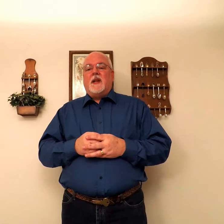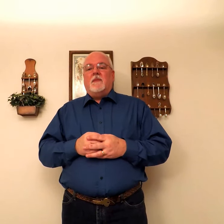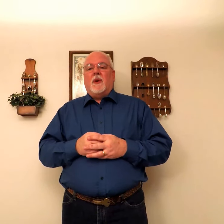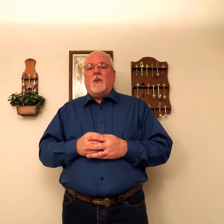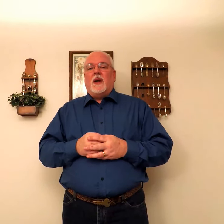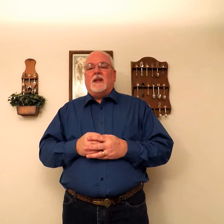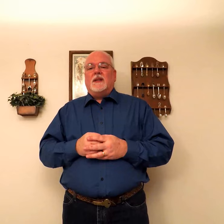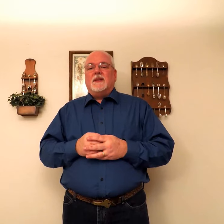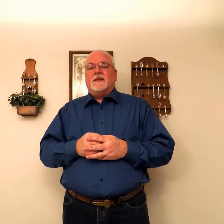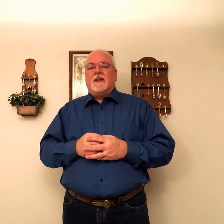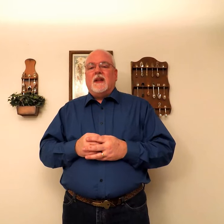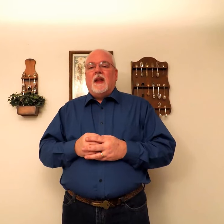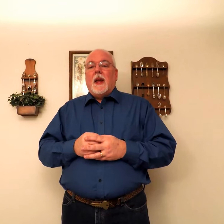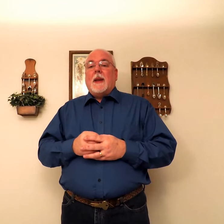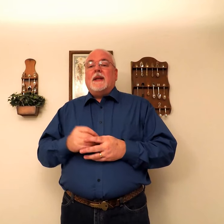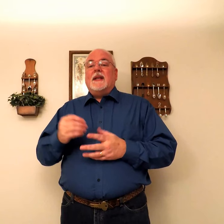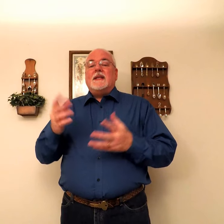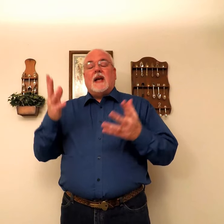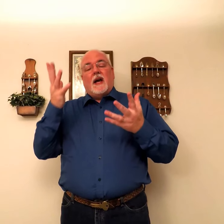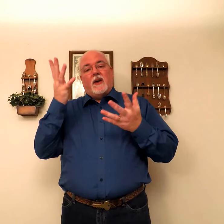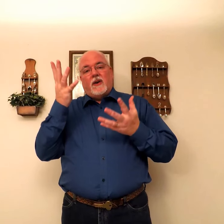seen it both ways. Desire.